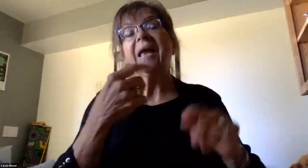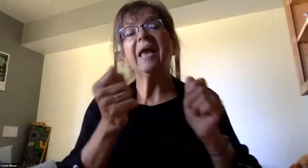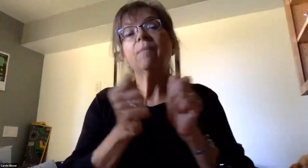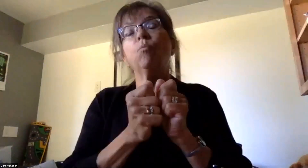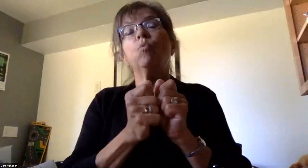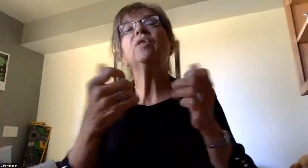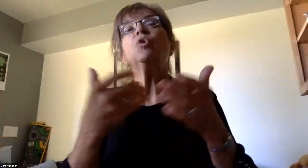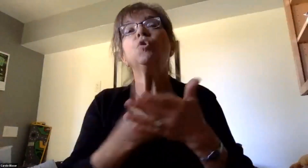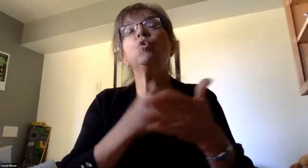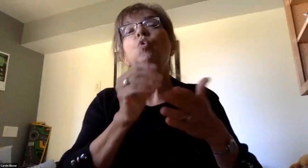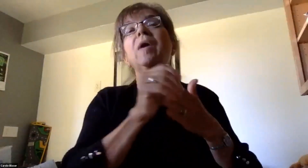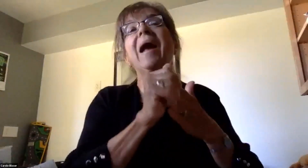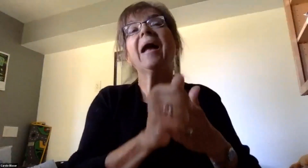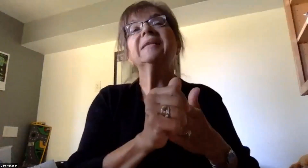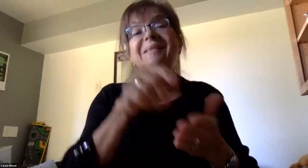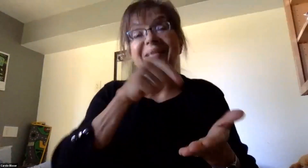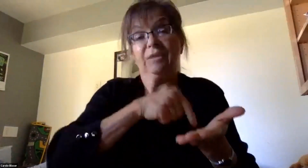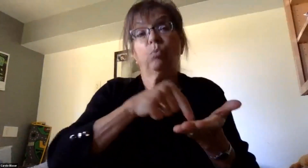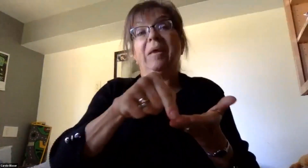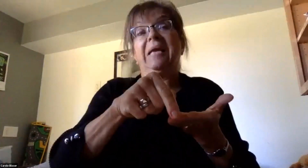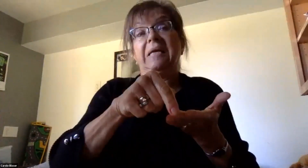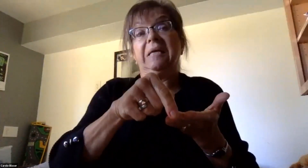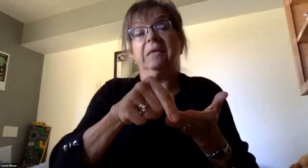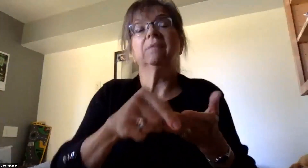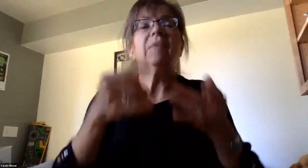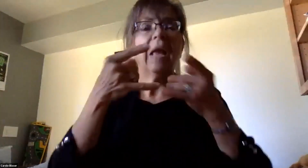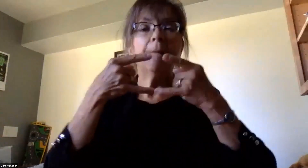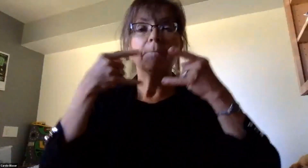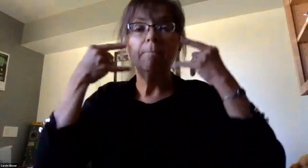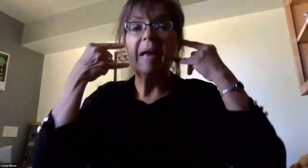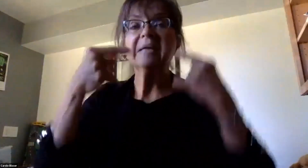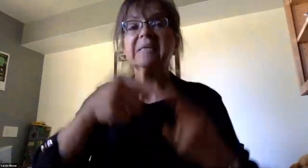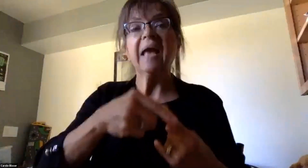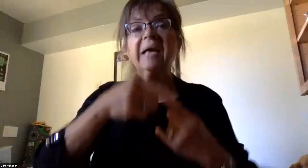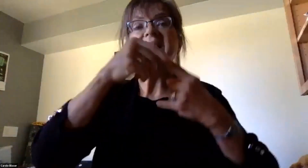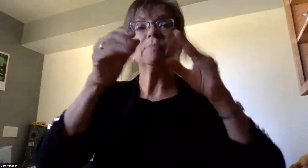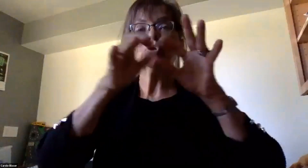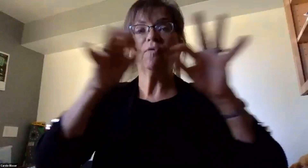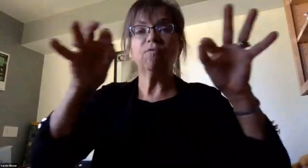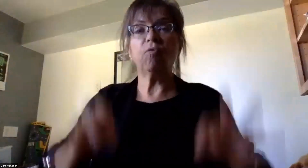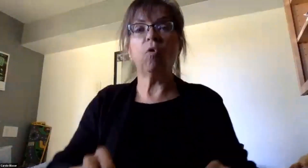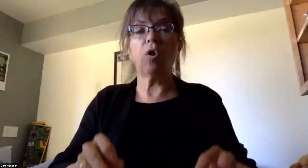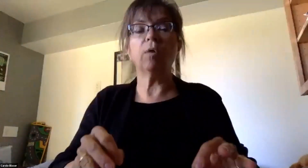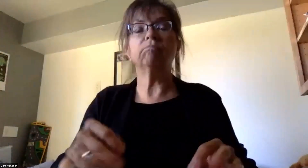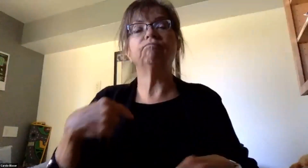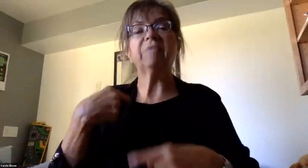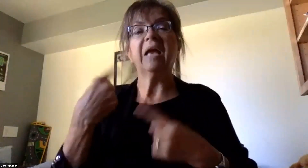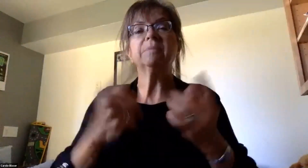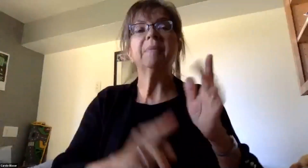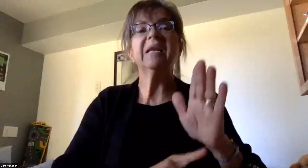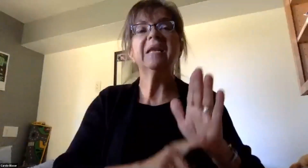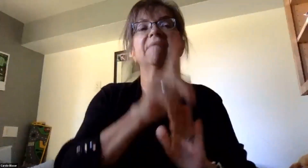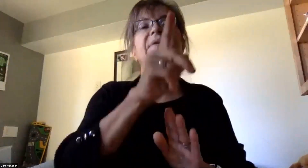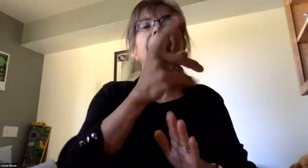Department of Health that we received this week. A mask exemption form has been developed by the Monroe County Department of Health,